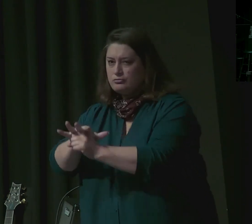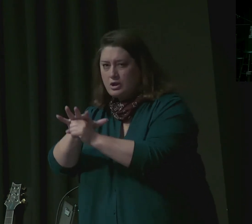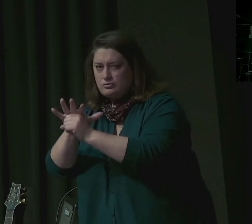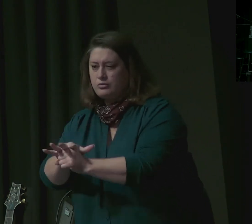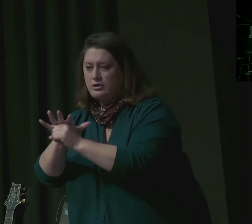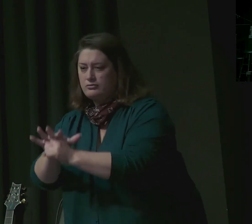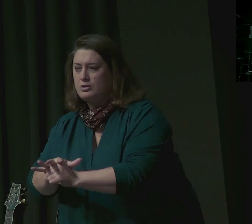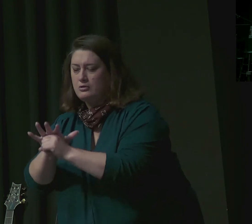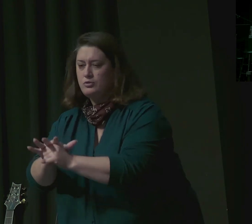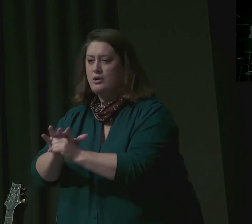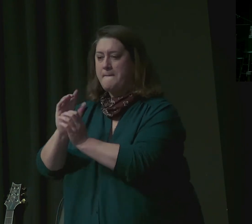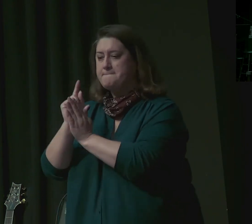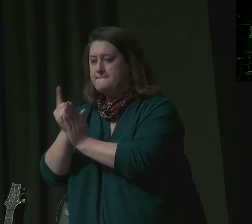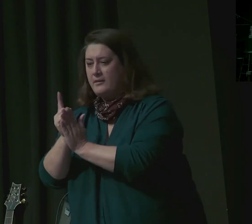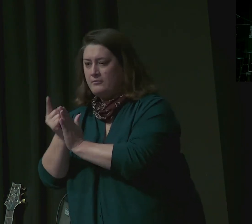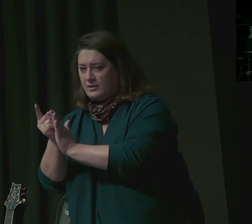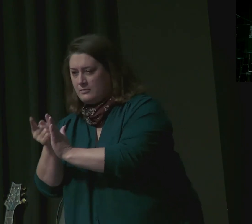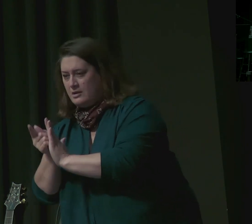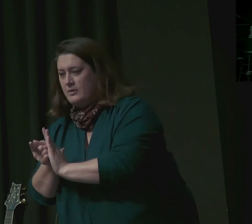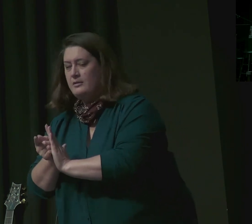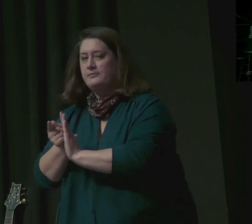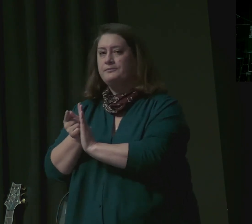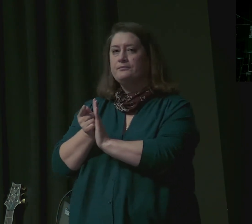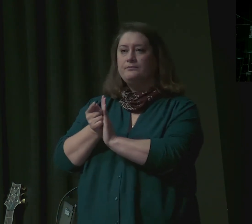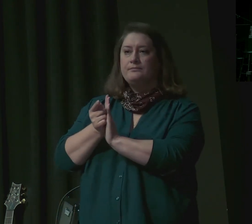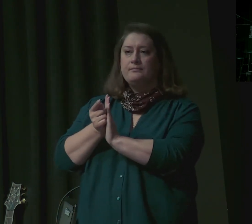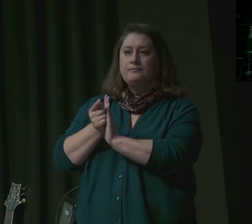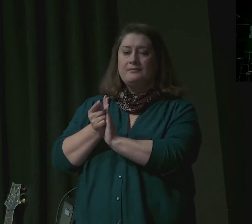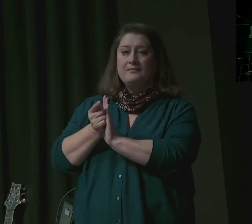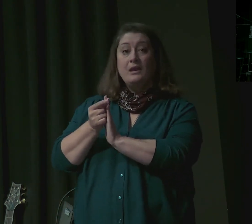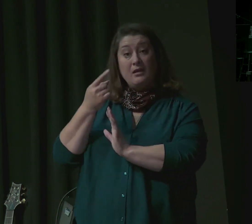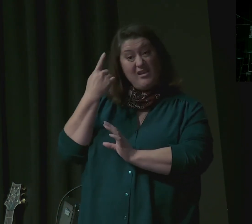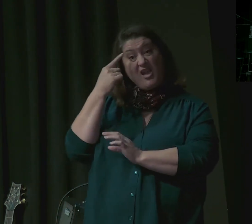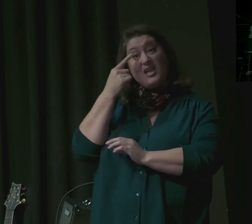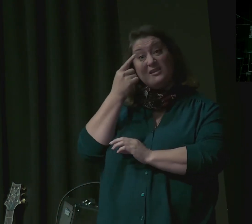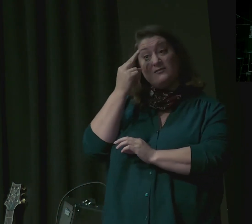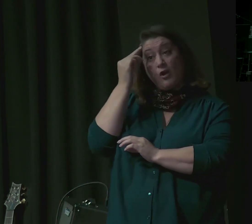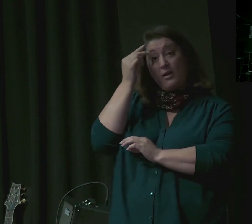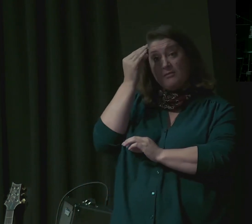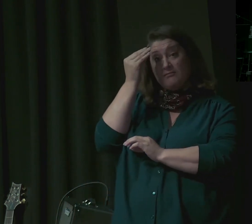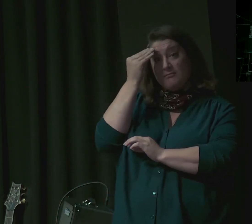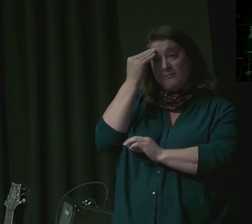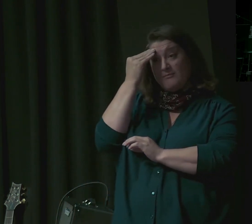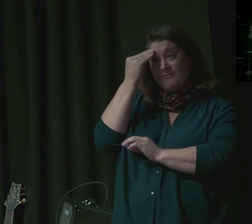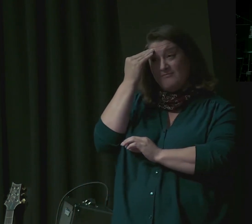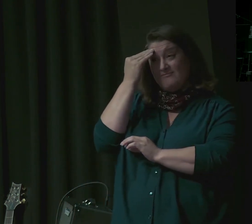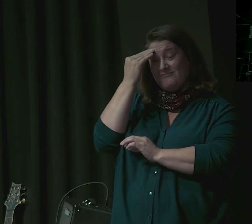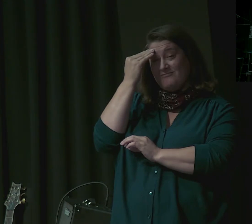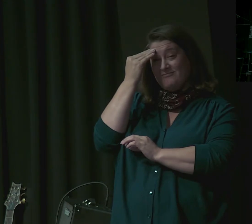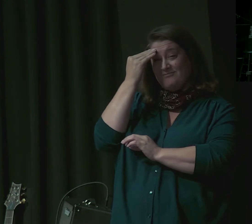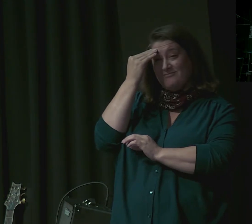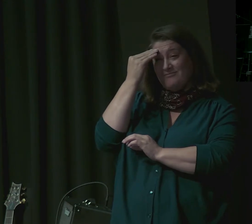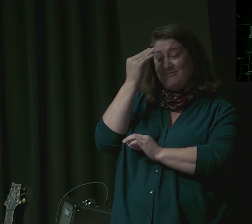and minutes? That's as much a mental thing as anything. We put them through